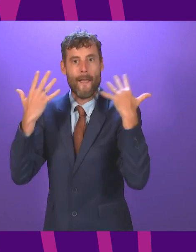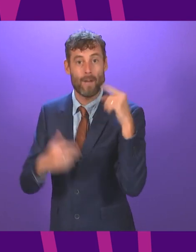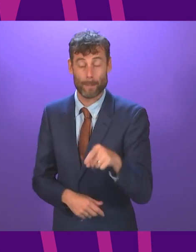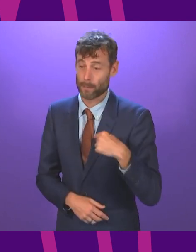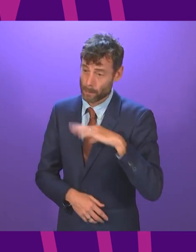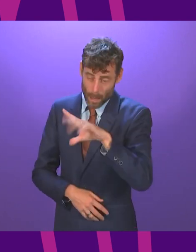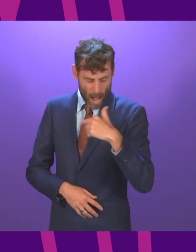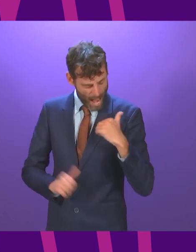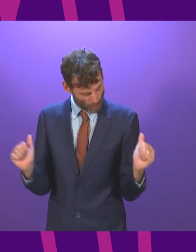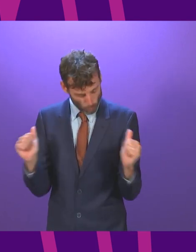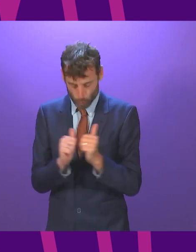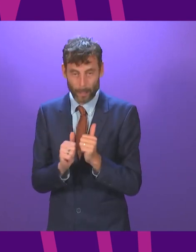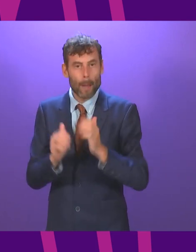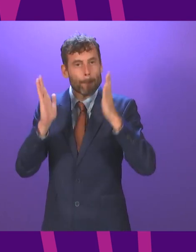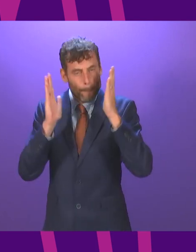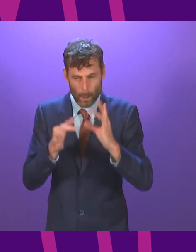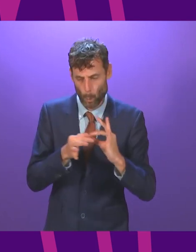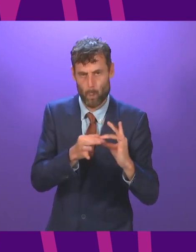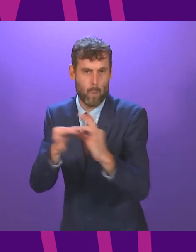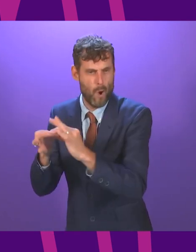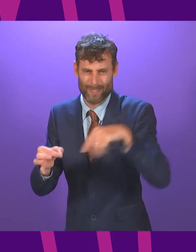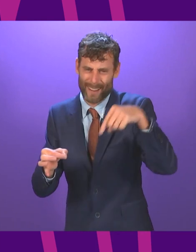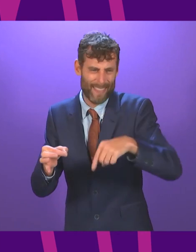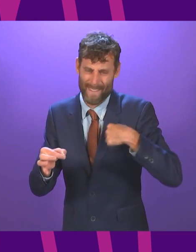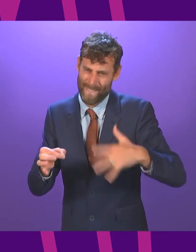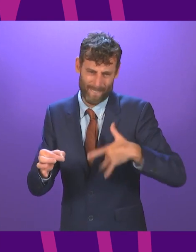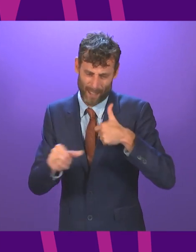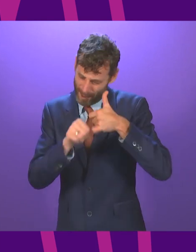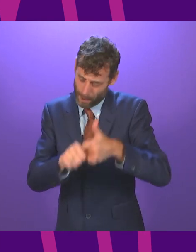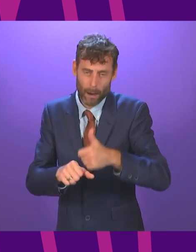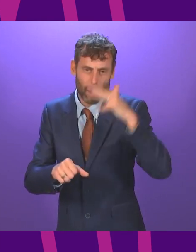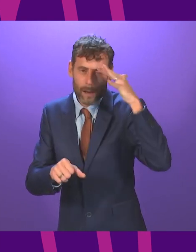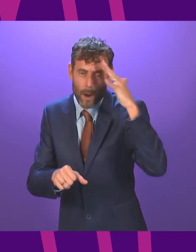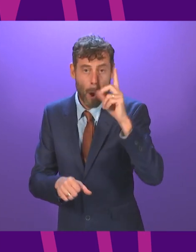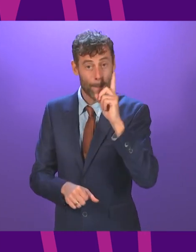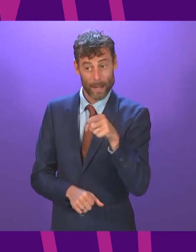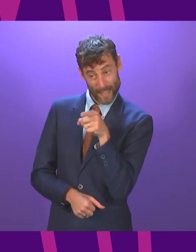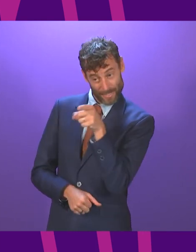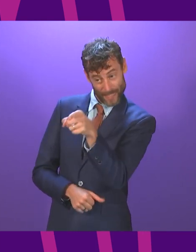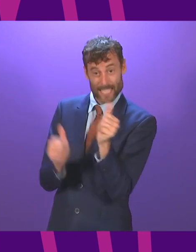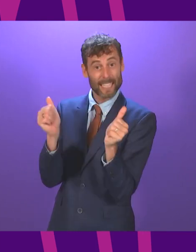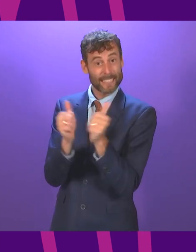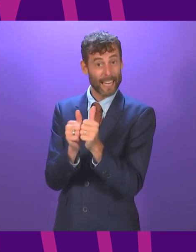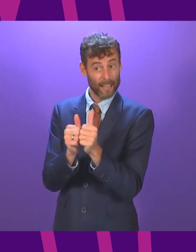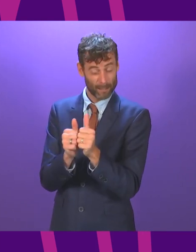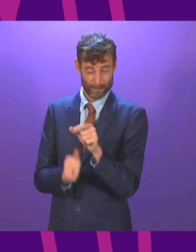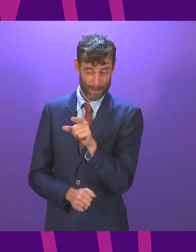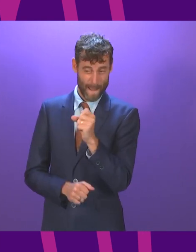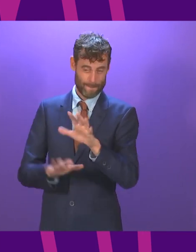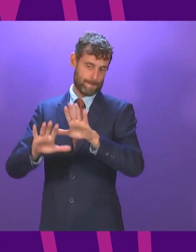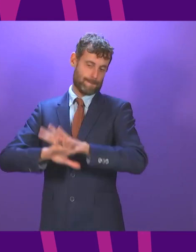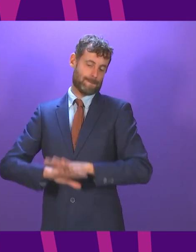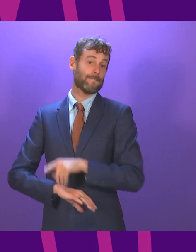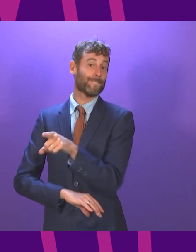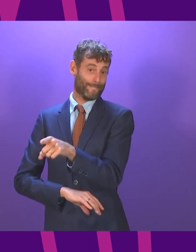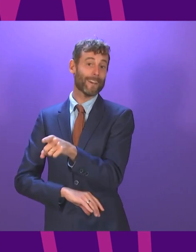parties agree on. But this deal is not about delivering greater accountability and transparency in this parliament. It's about the